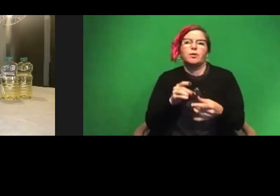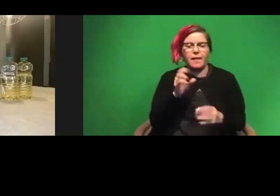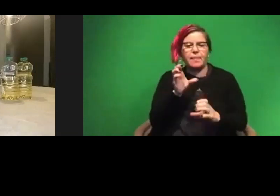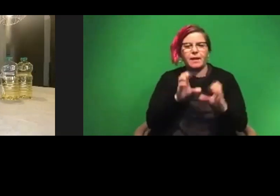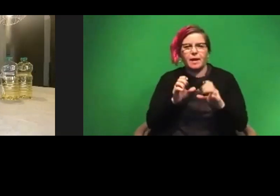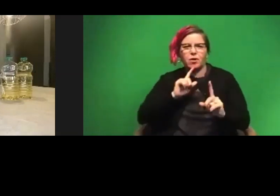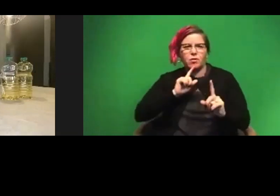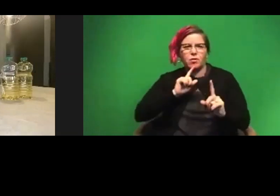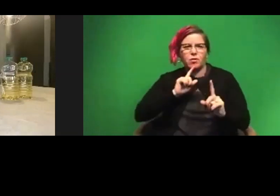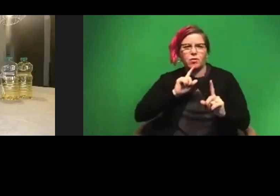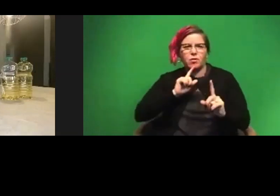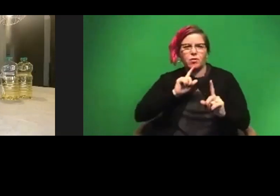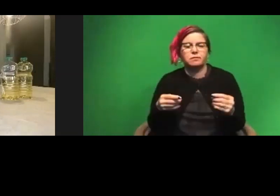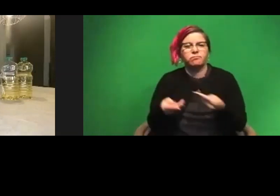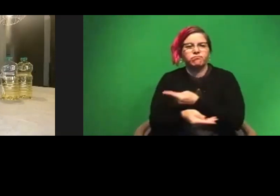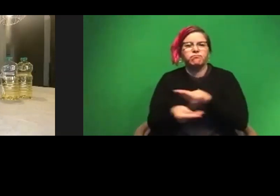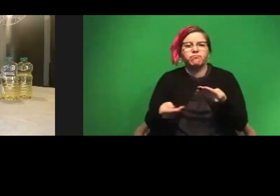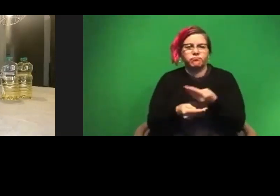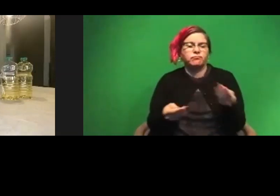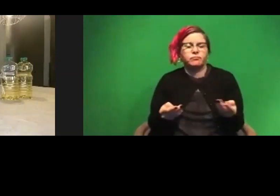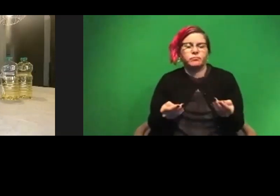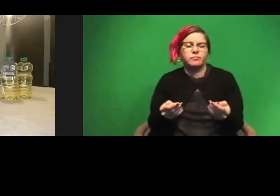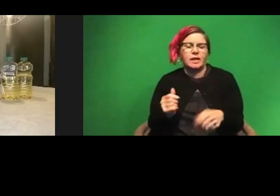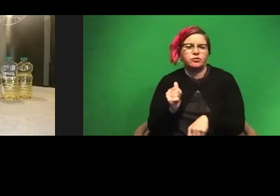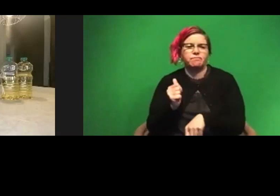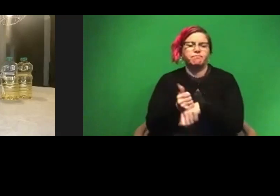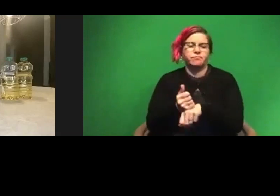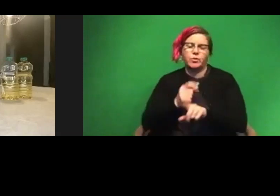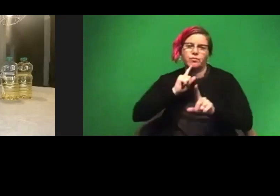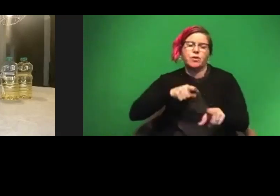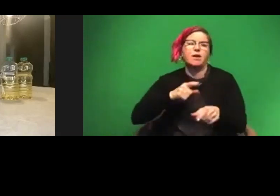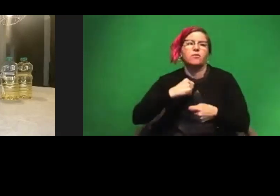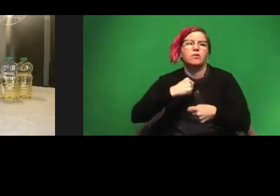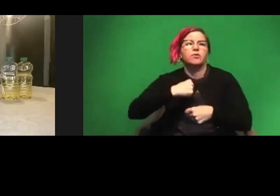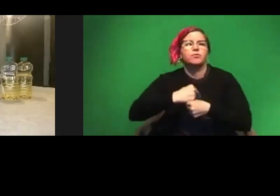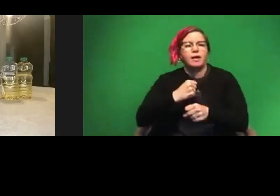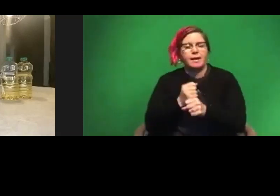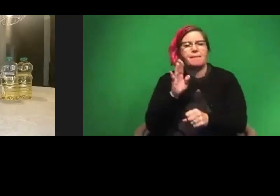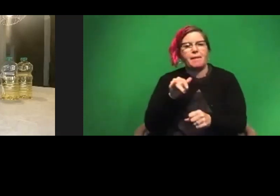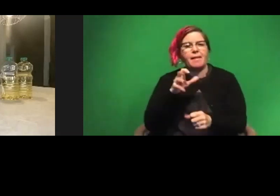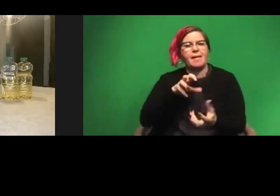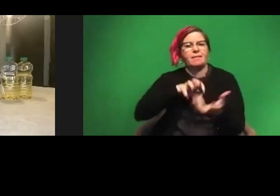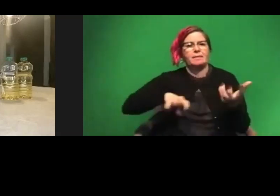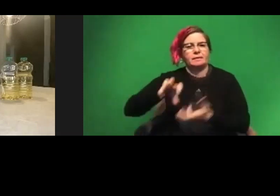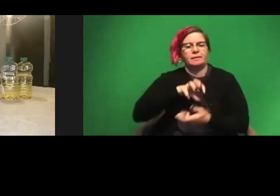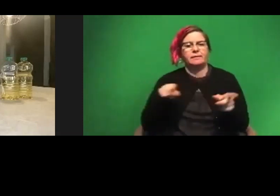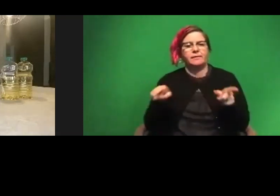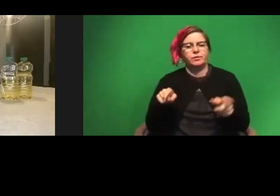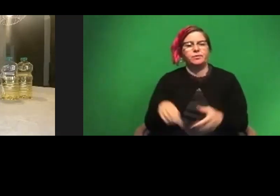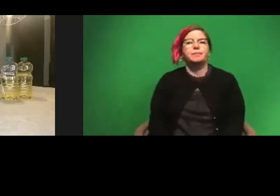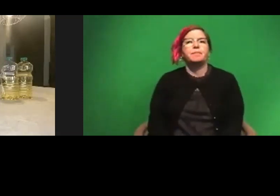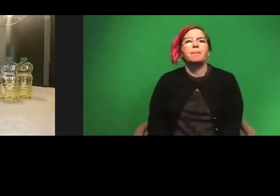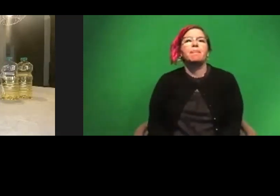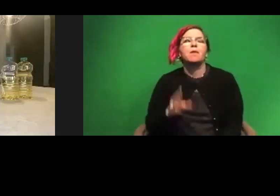is set and it reacts and it's created by that mixture. So we're going to do that in the rainbow